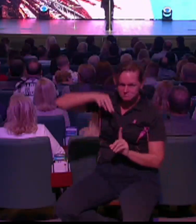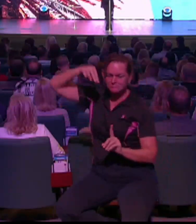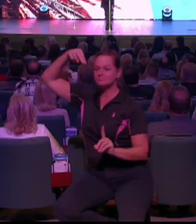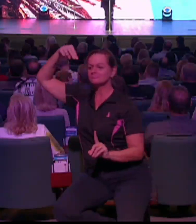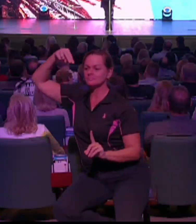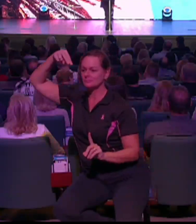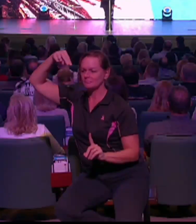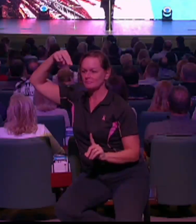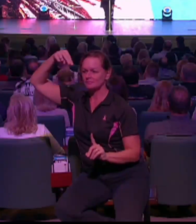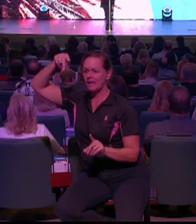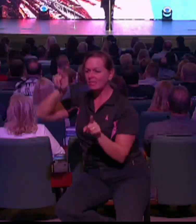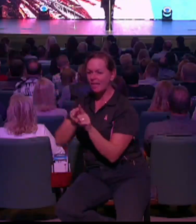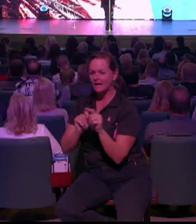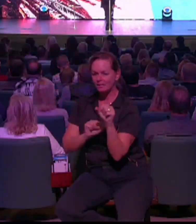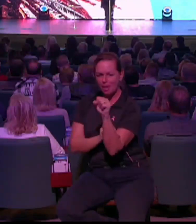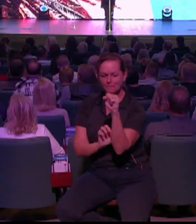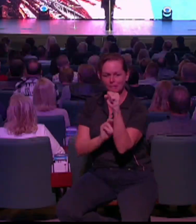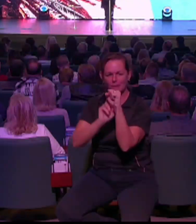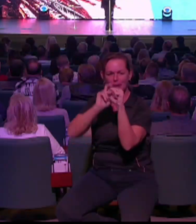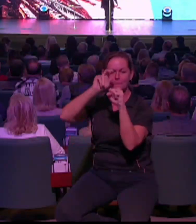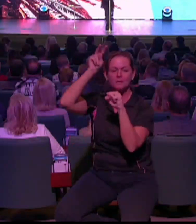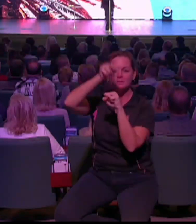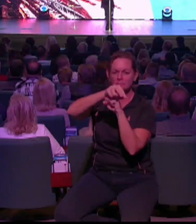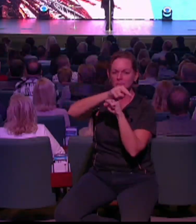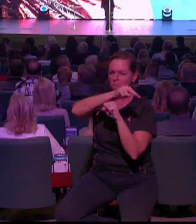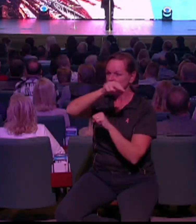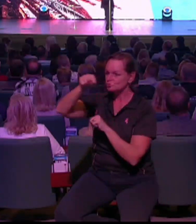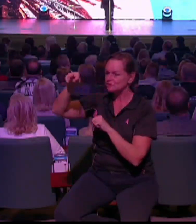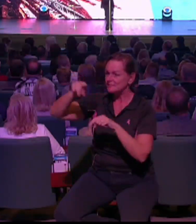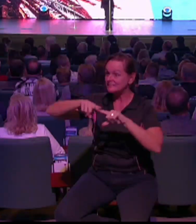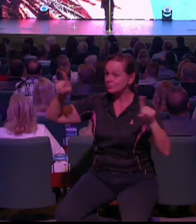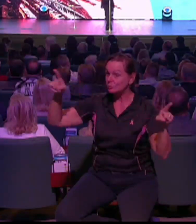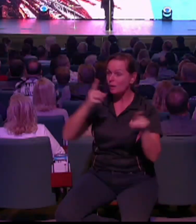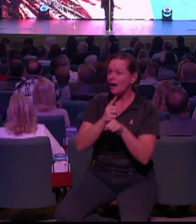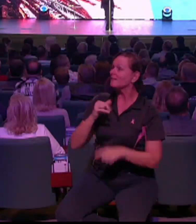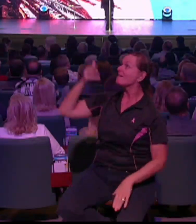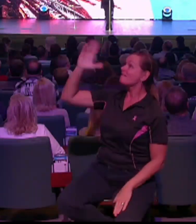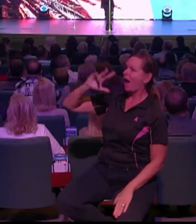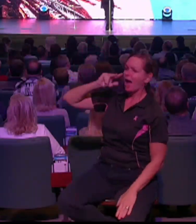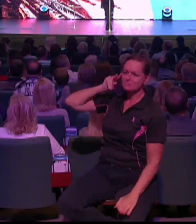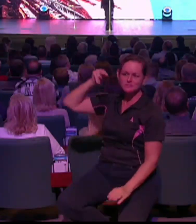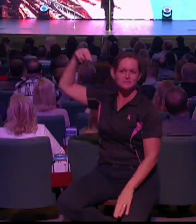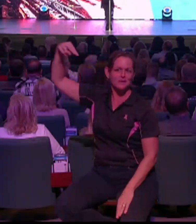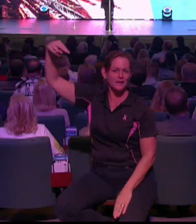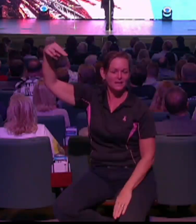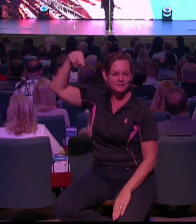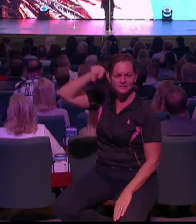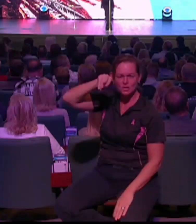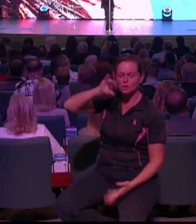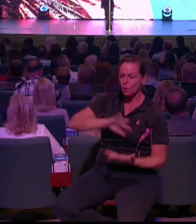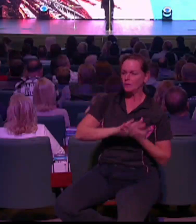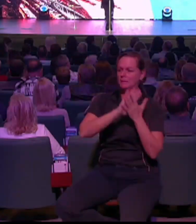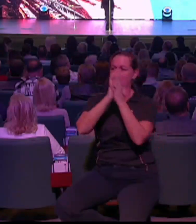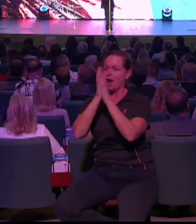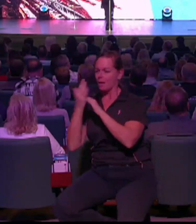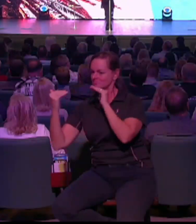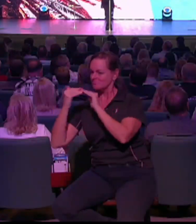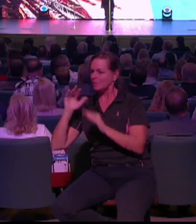in the next line that it says, write the vision, make it plain on the tablets so he may run who reads it for